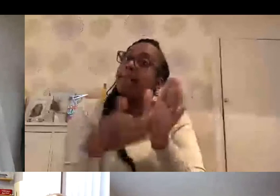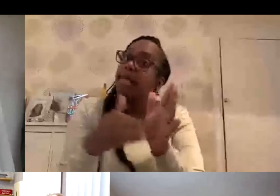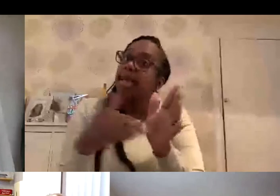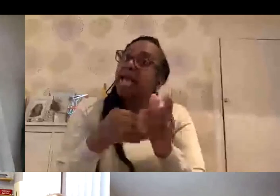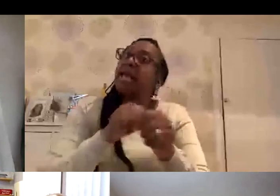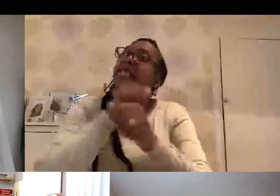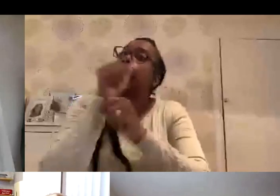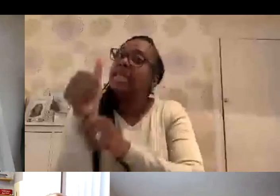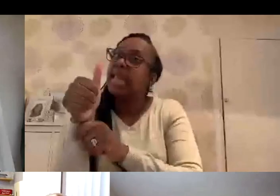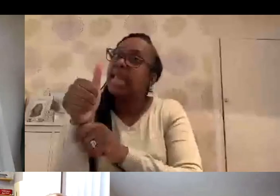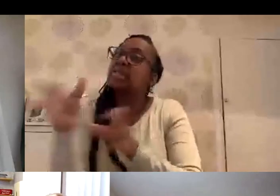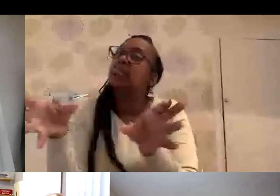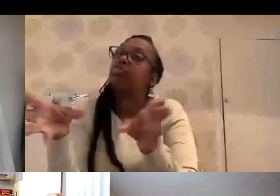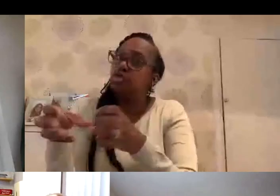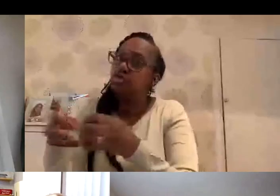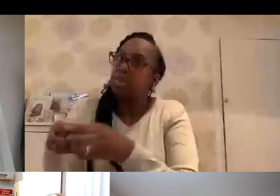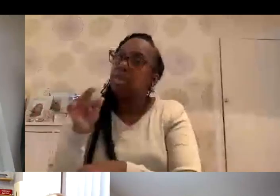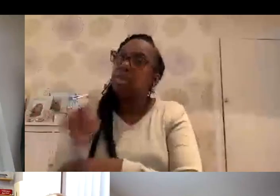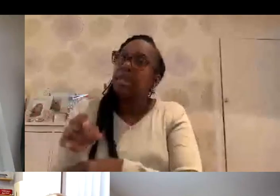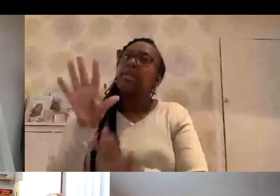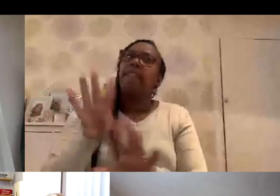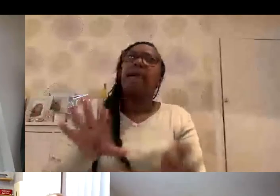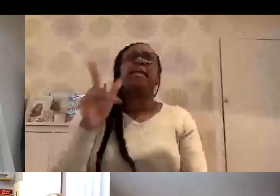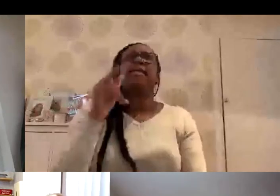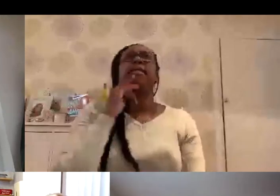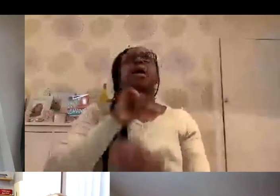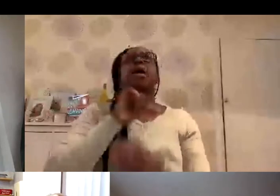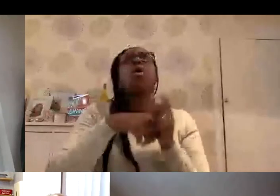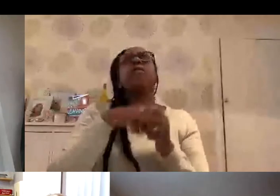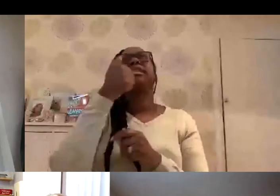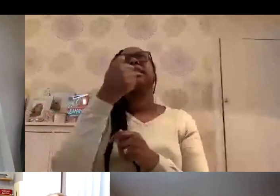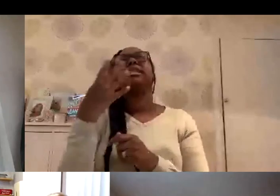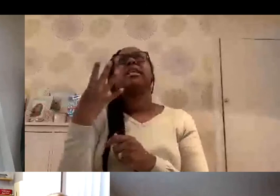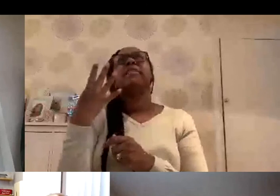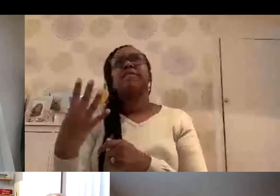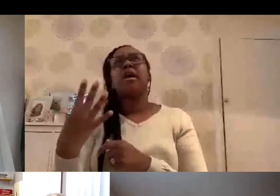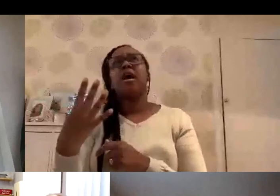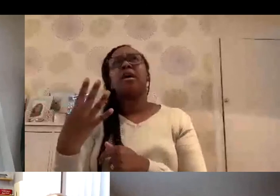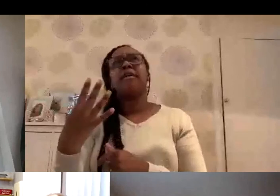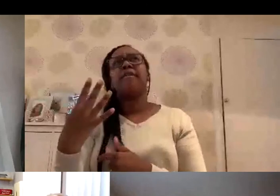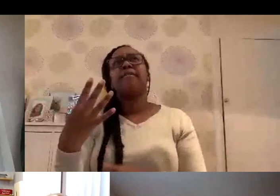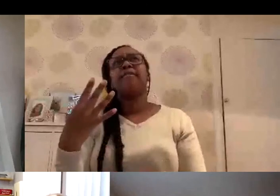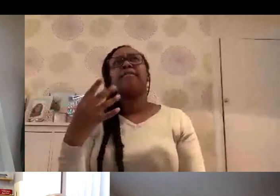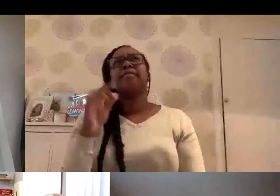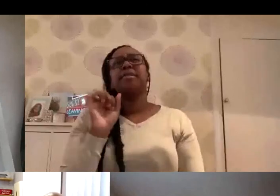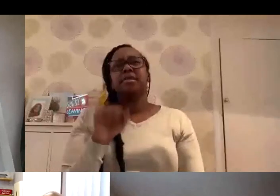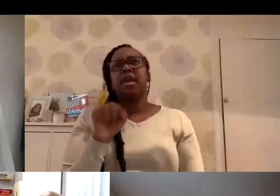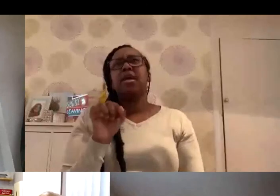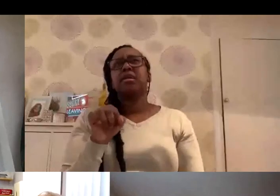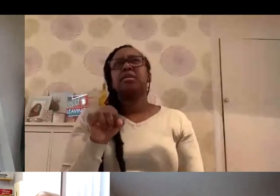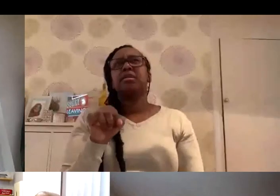the next priority cohort. So that is the over 65s, think, isn't it? Looking at Sedina and Vatha, I'm pretty sure.